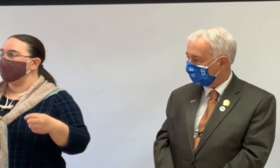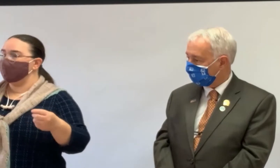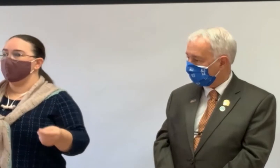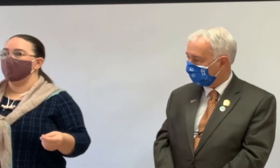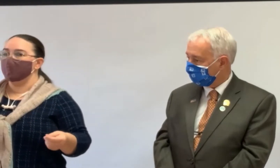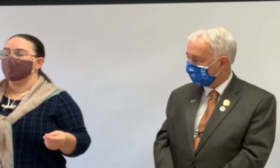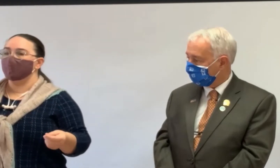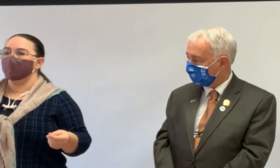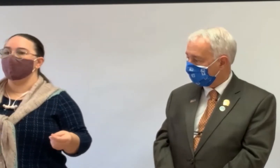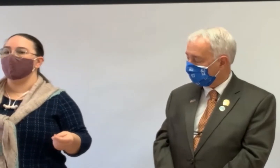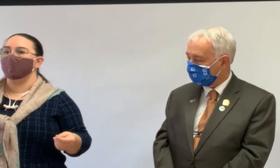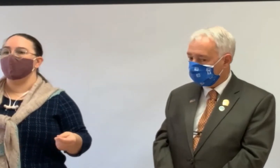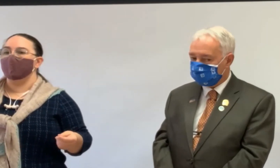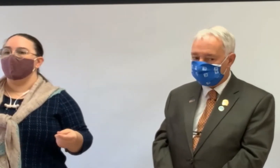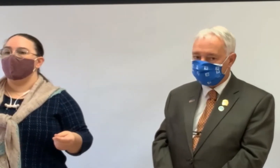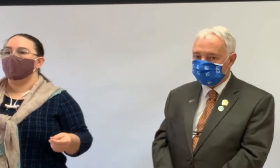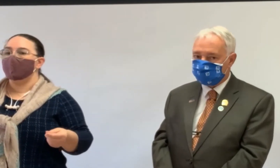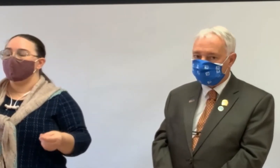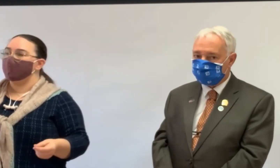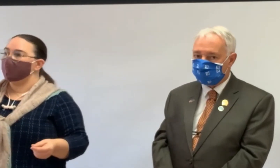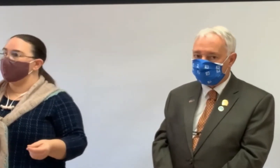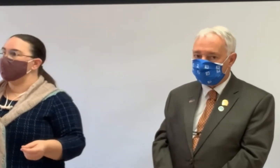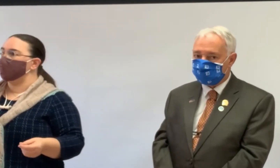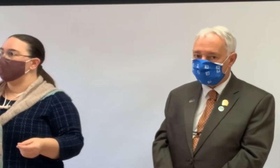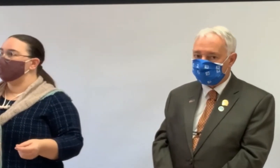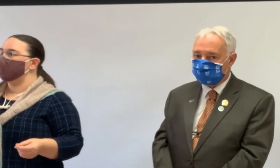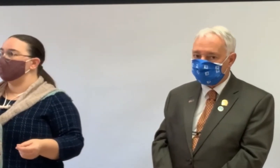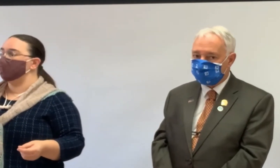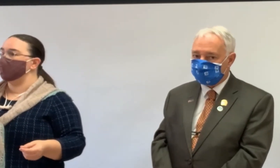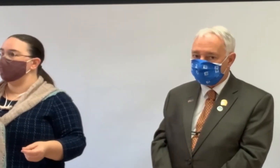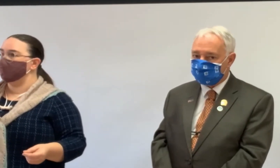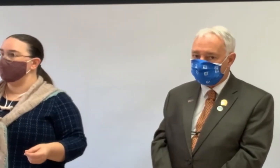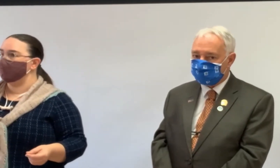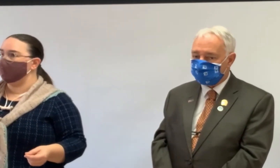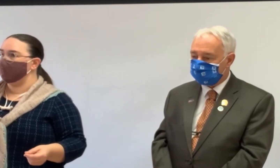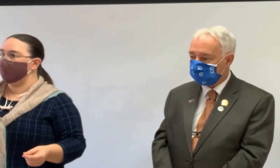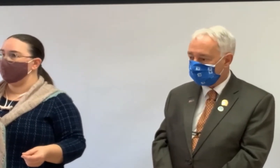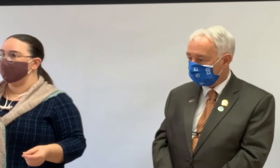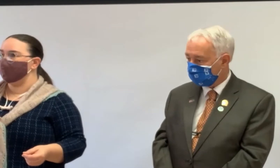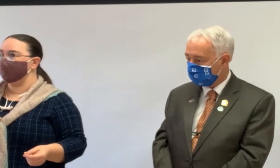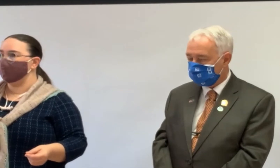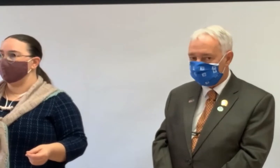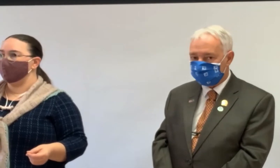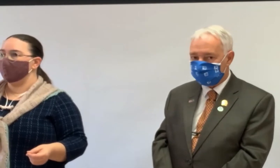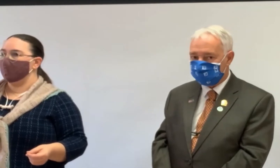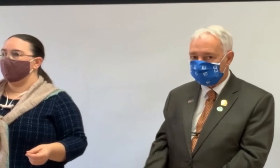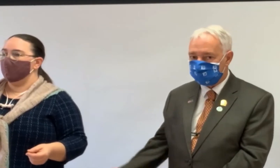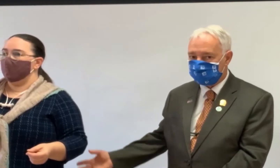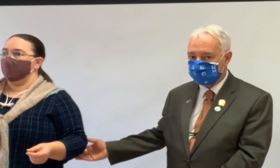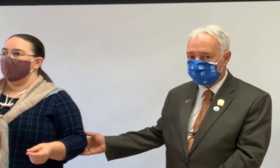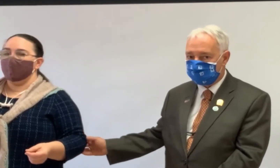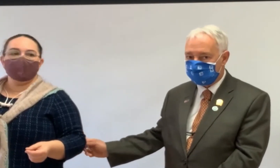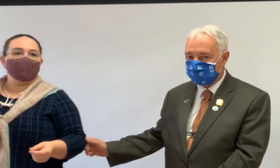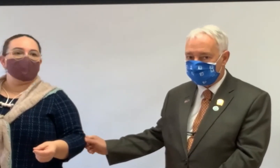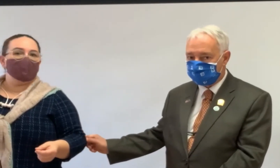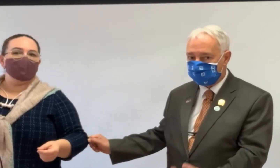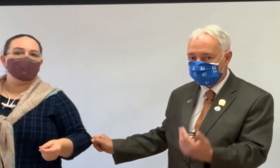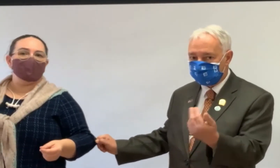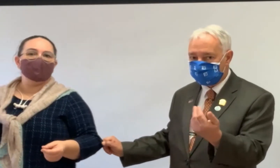make a lot of sense for aging in place because you can use a lot of of